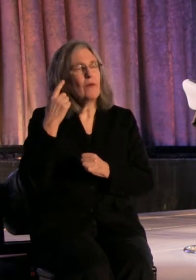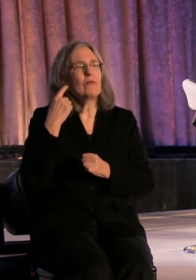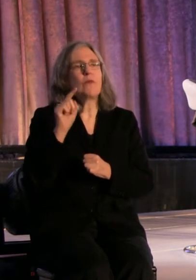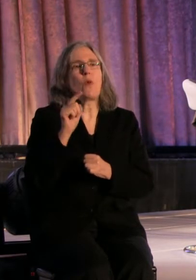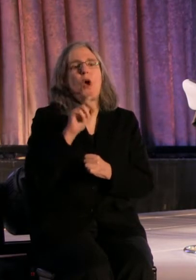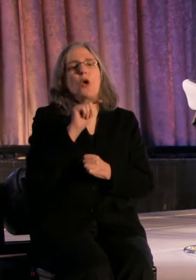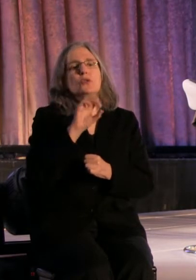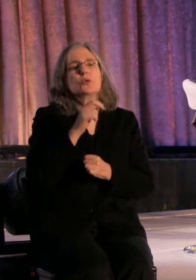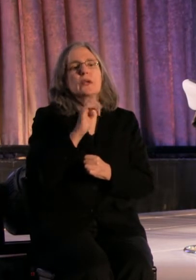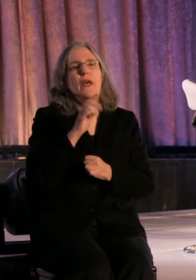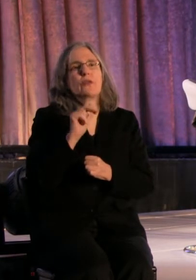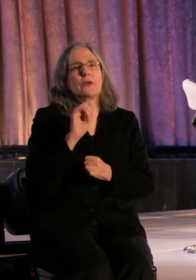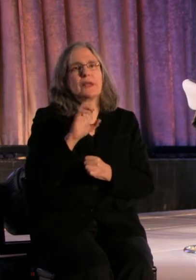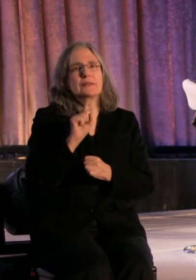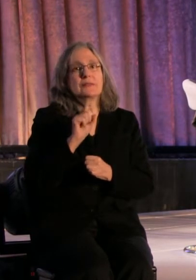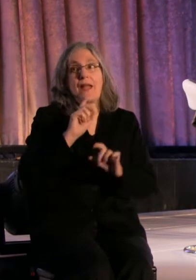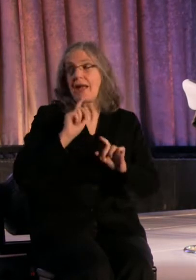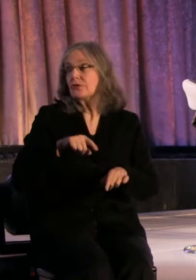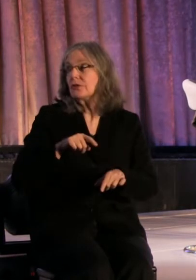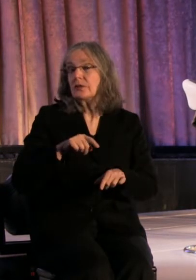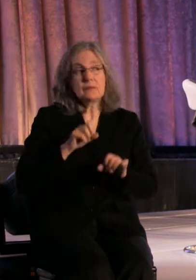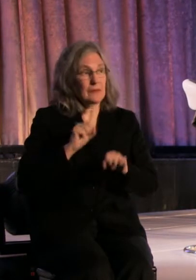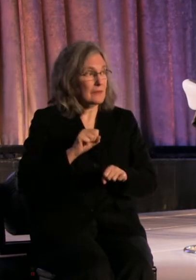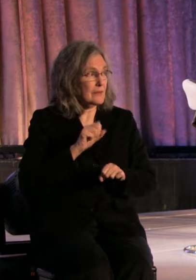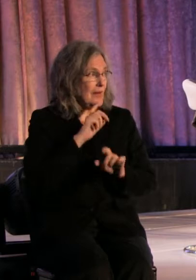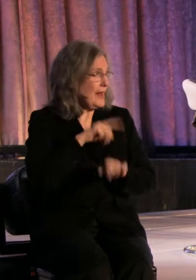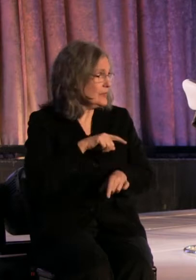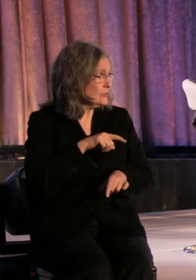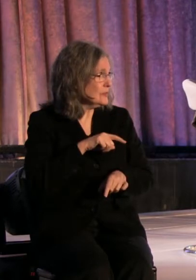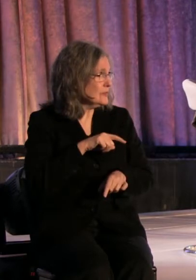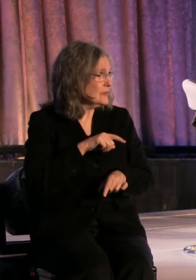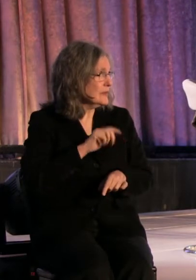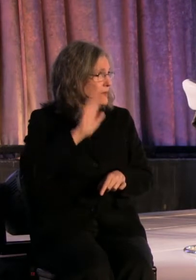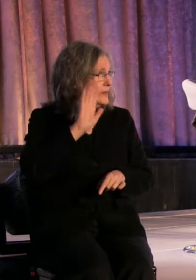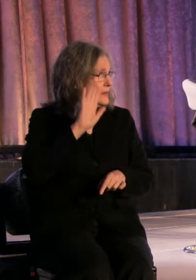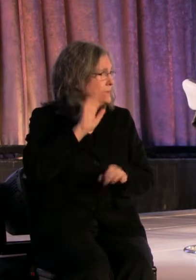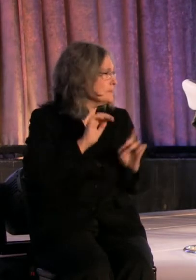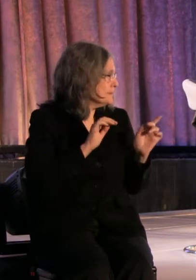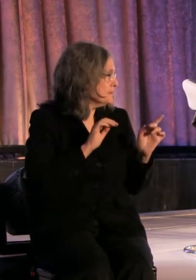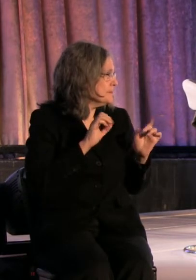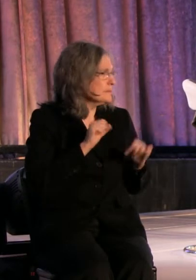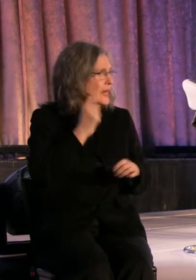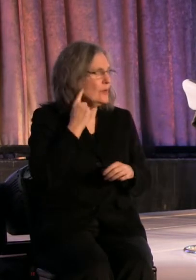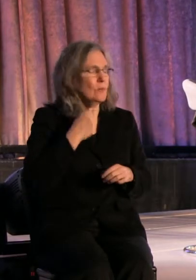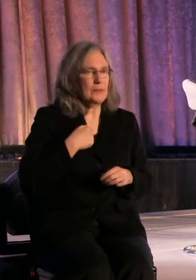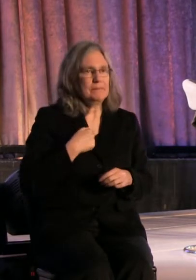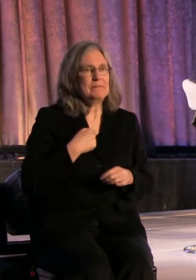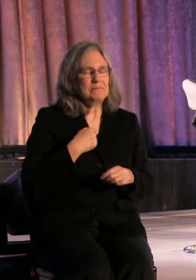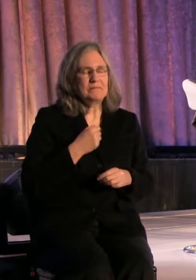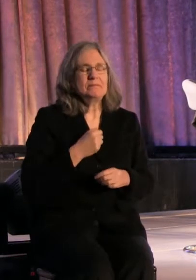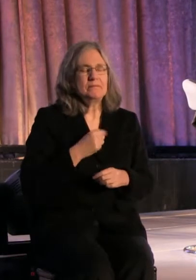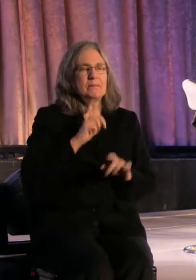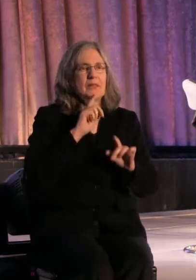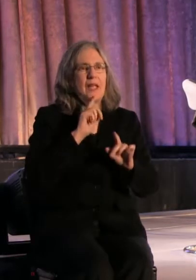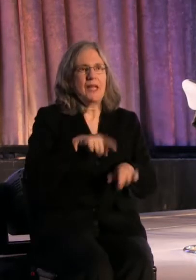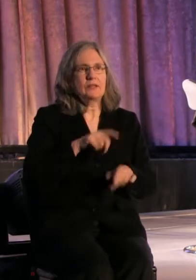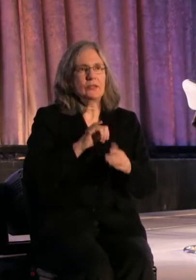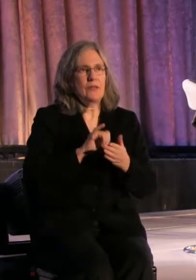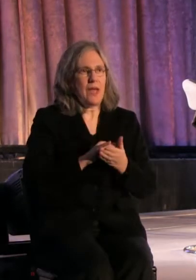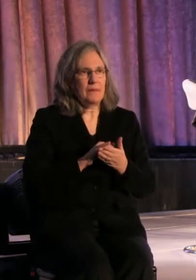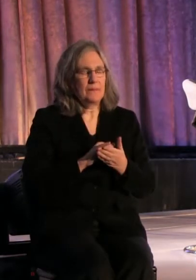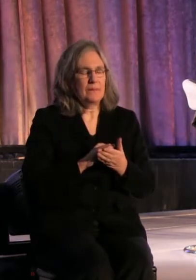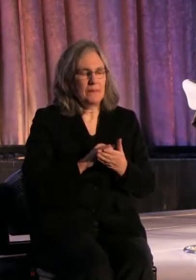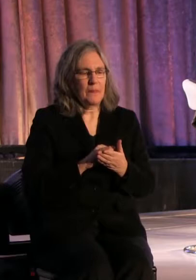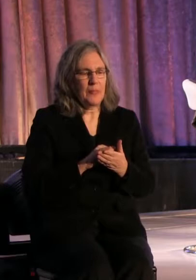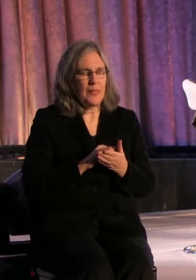I'll answer that. Am I on? Can you hear me? Yes. I think I'm going to answer that the way you're asking